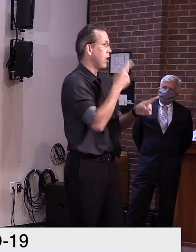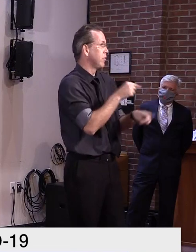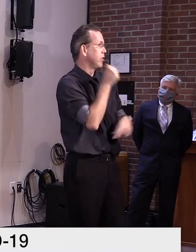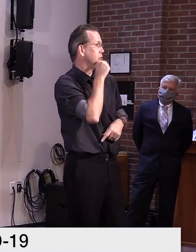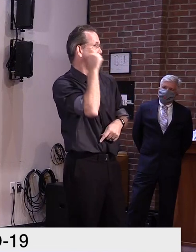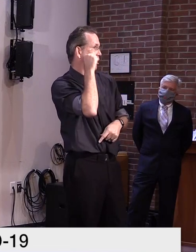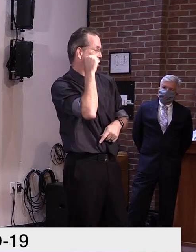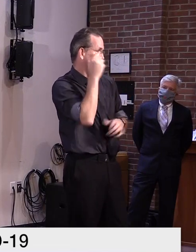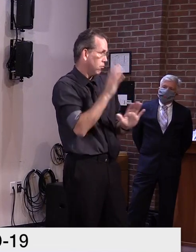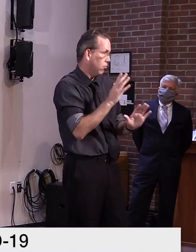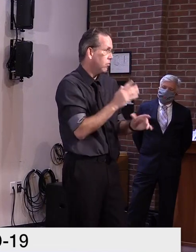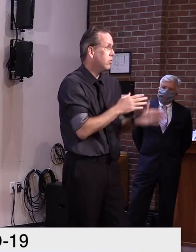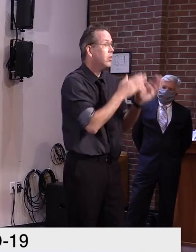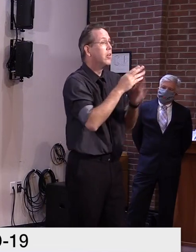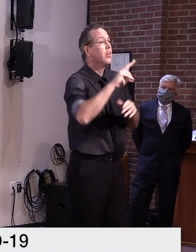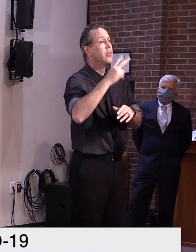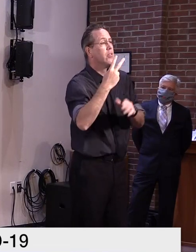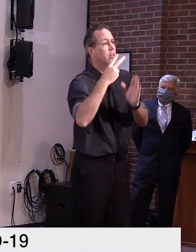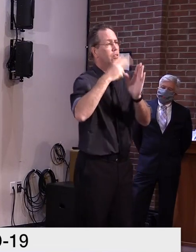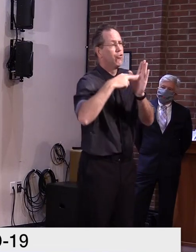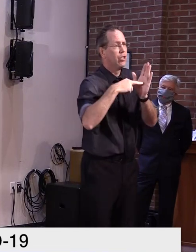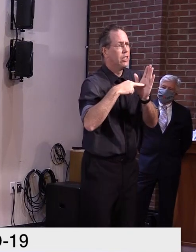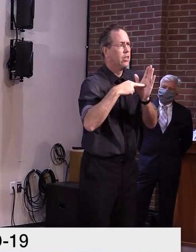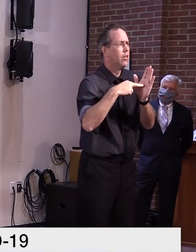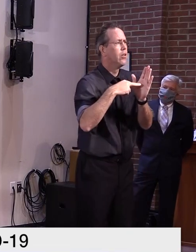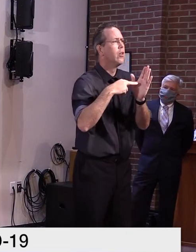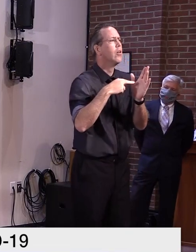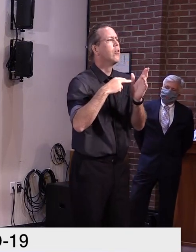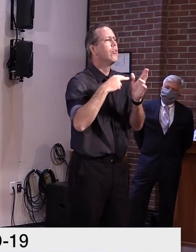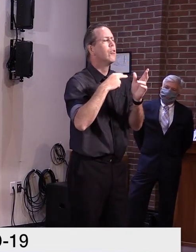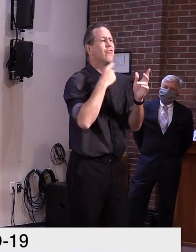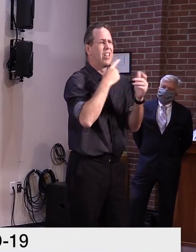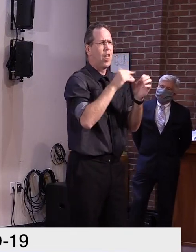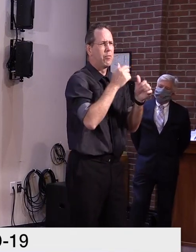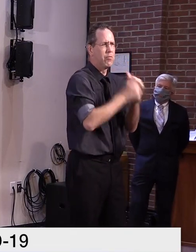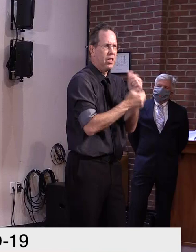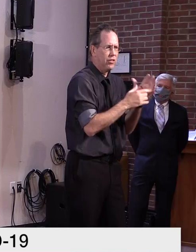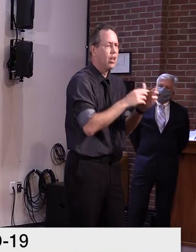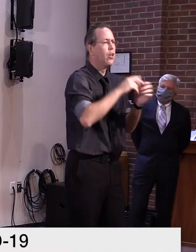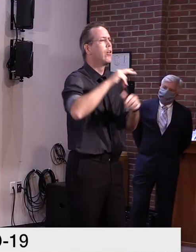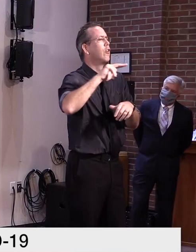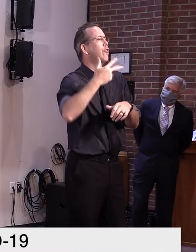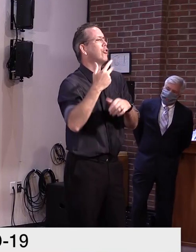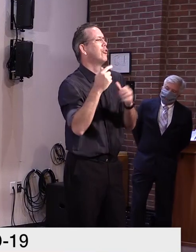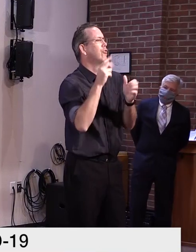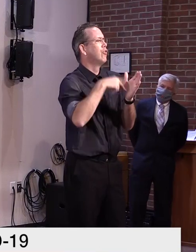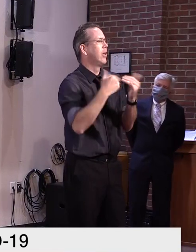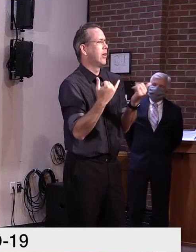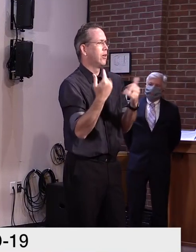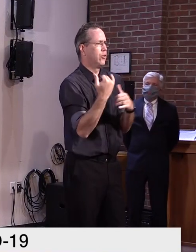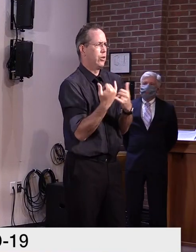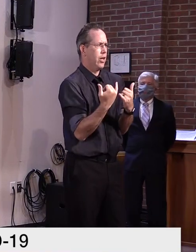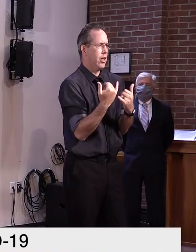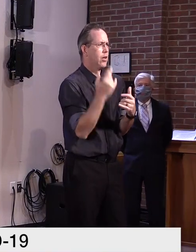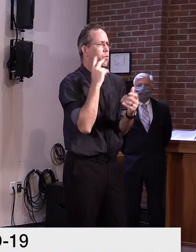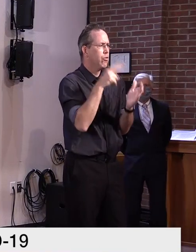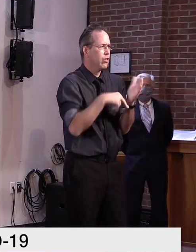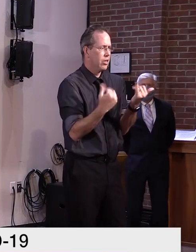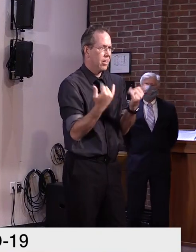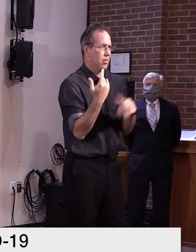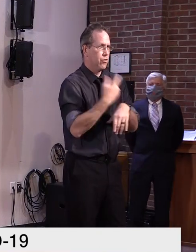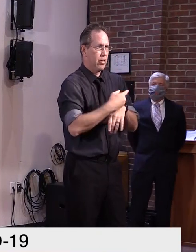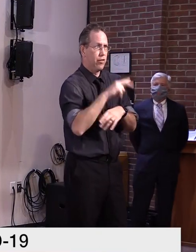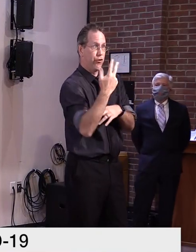re there'll be a third reading today. Uh, so they'll have to vote again, uh, today at that point,